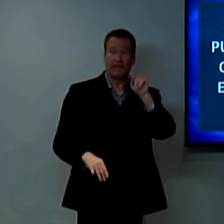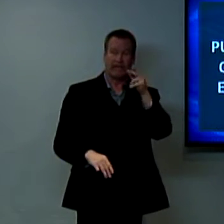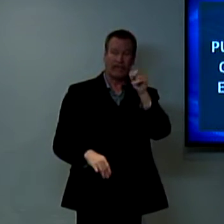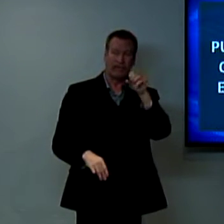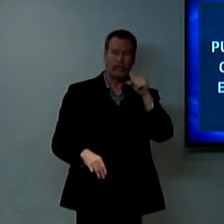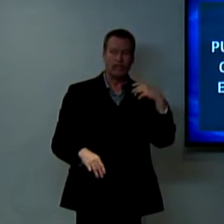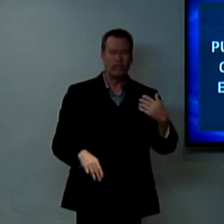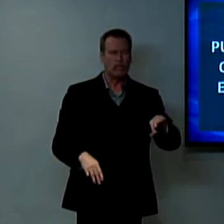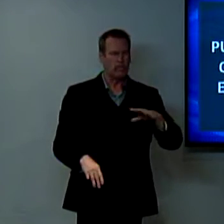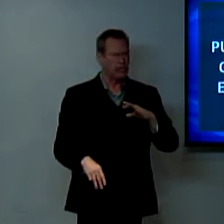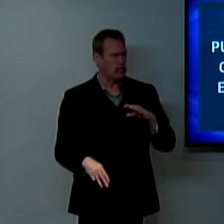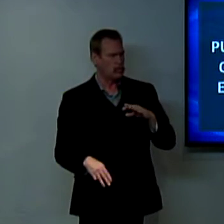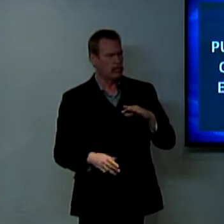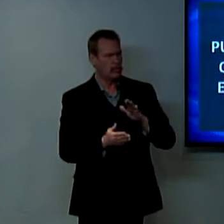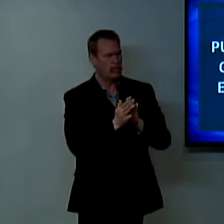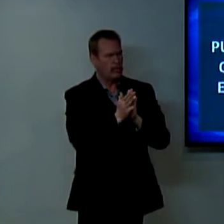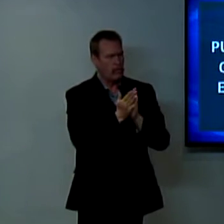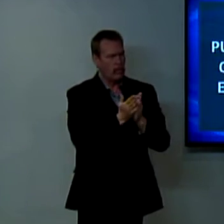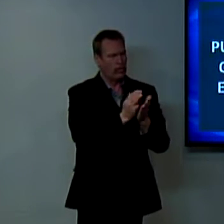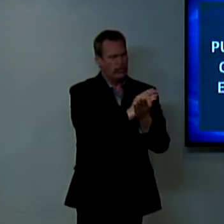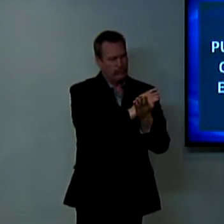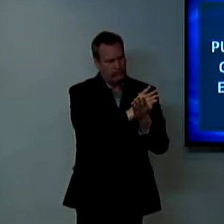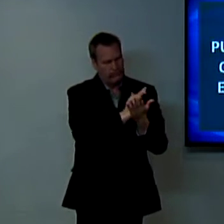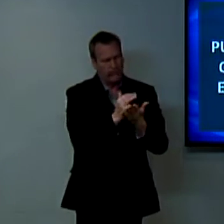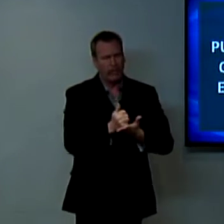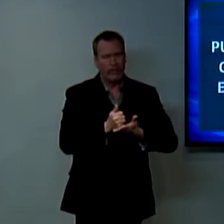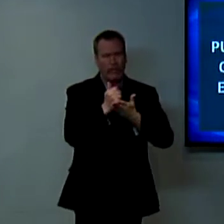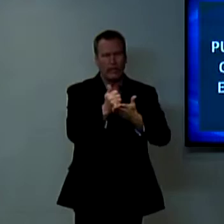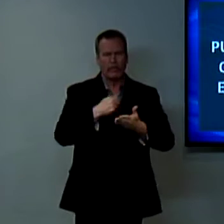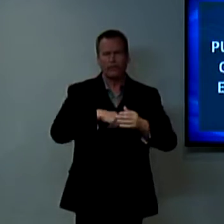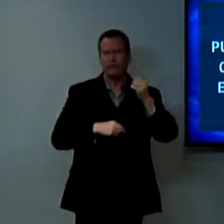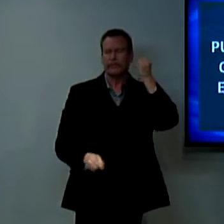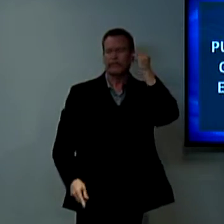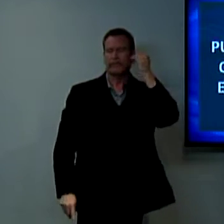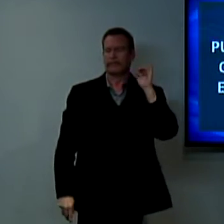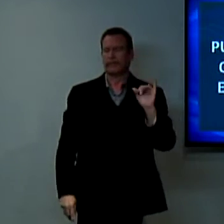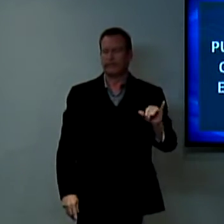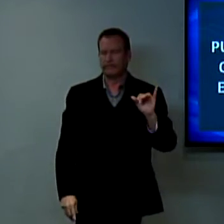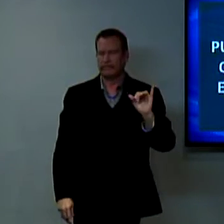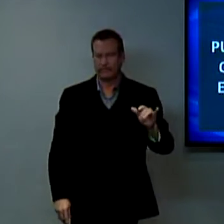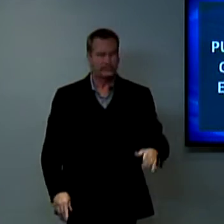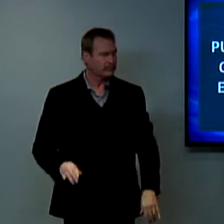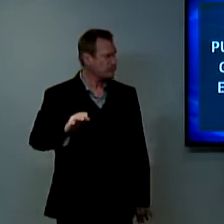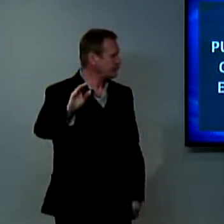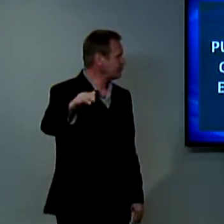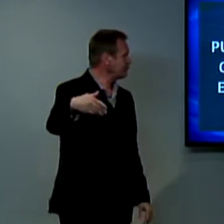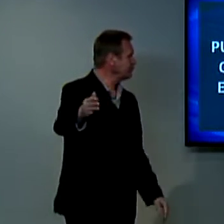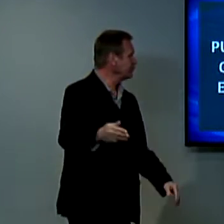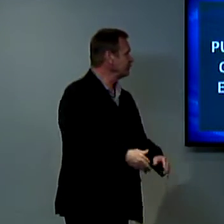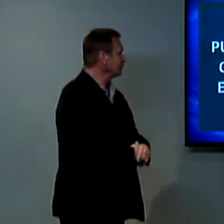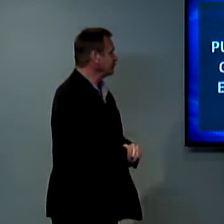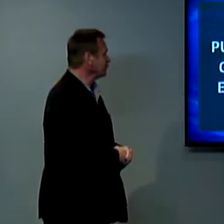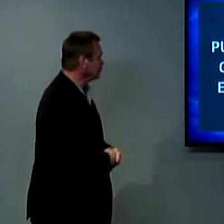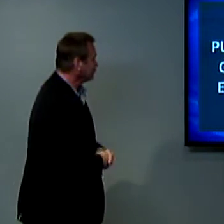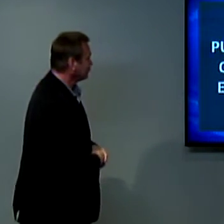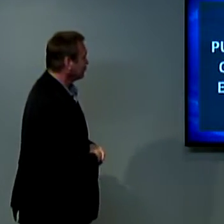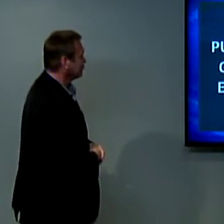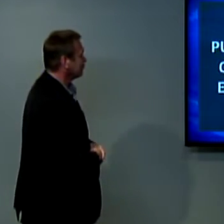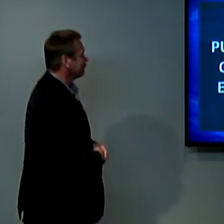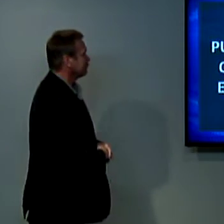the truth about this. And so Thessalonians actually explains and helps us to understand more about the second coming of Christ. And it's wonderful.